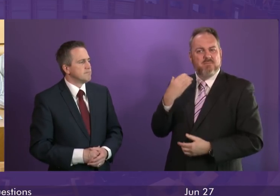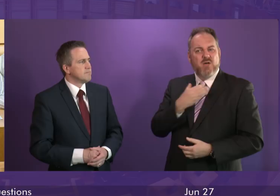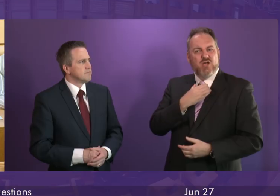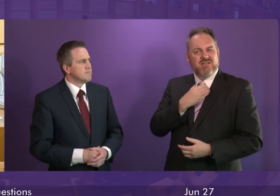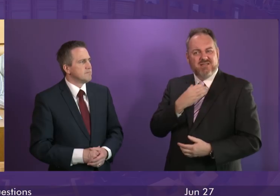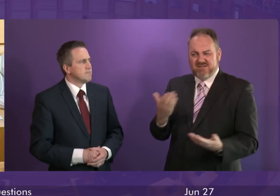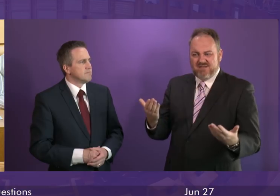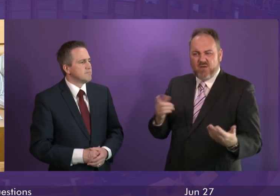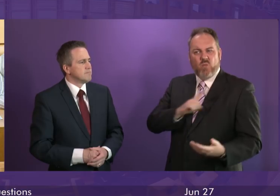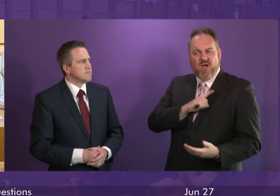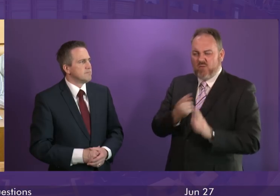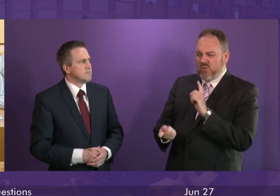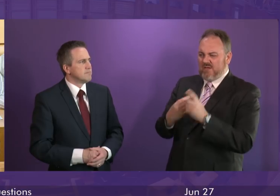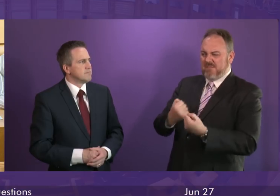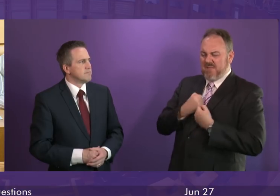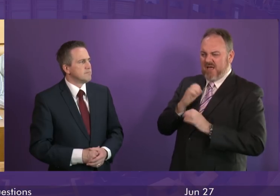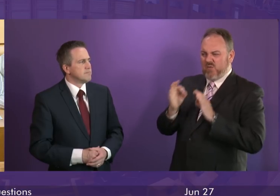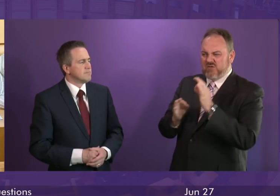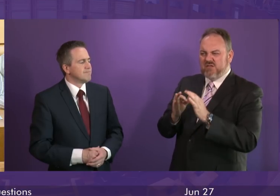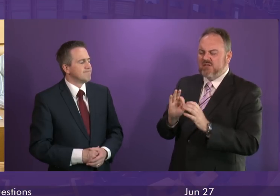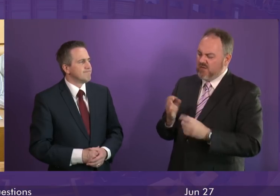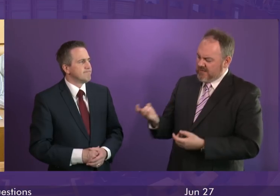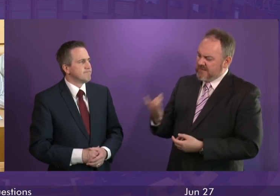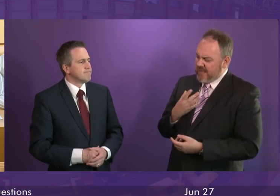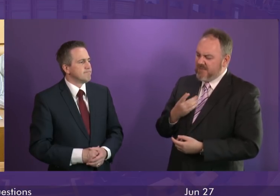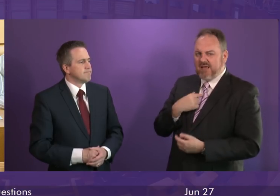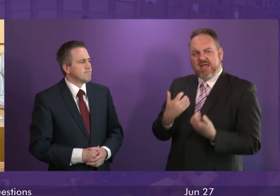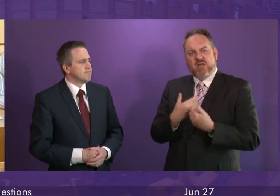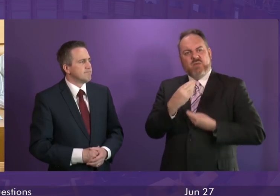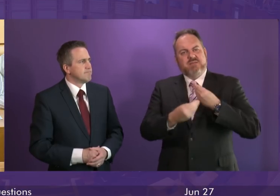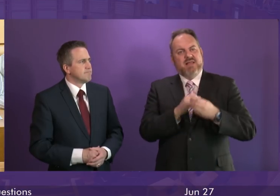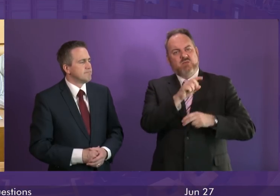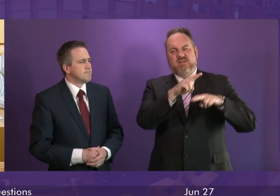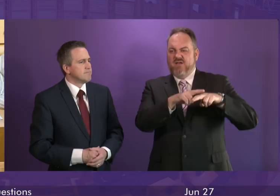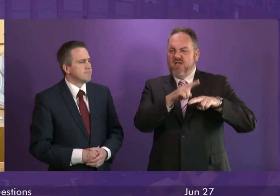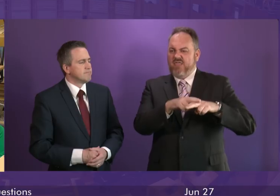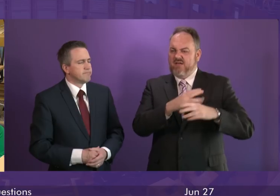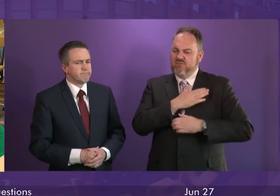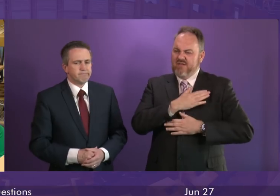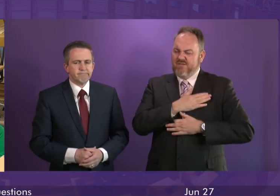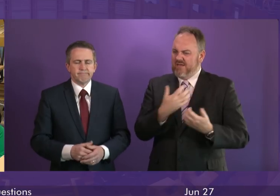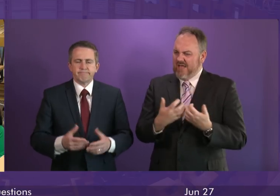answer these questions? First Minister, what are you going to tell Mr McClelland about why cutting off a tag isn't a crime?